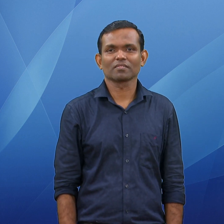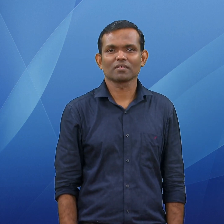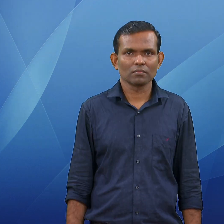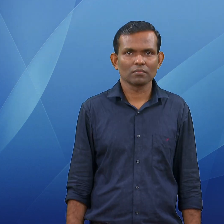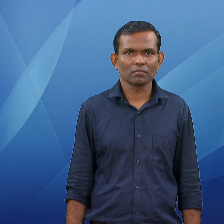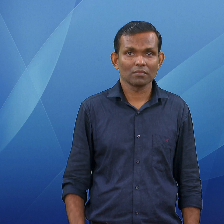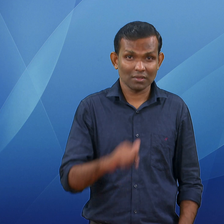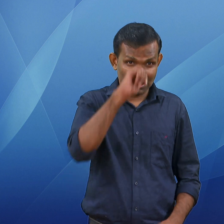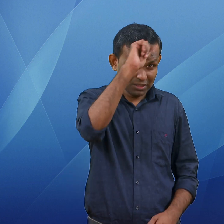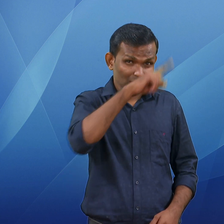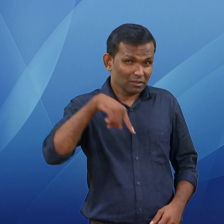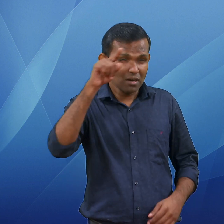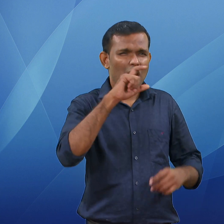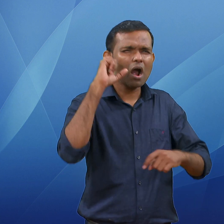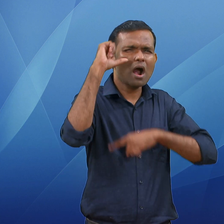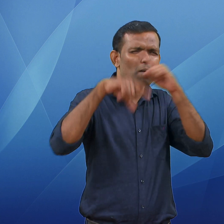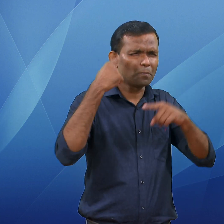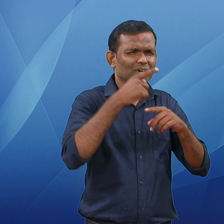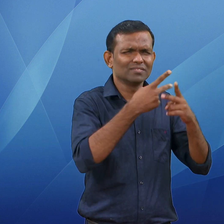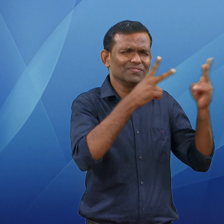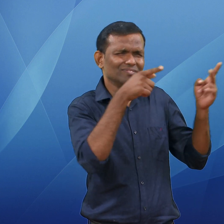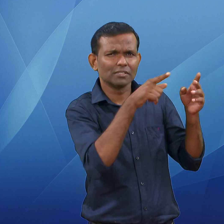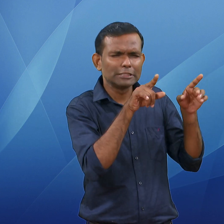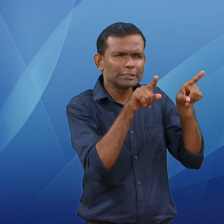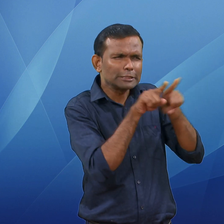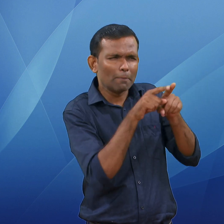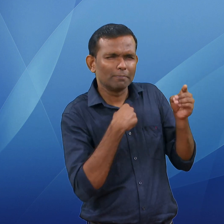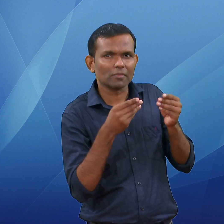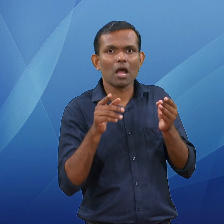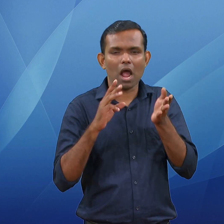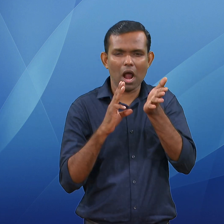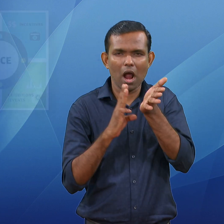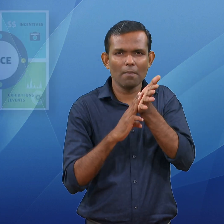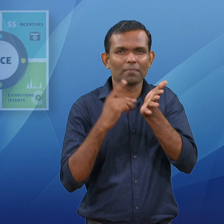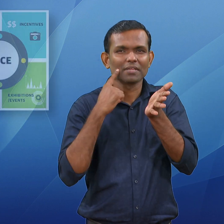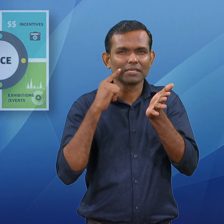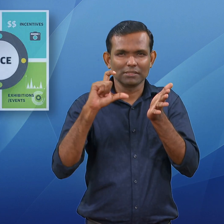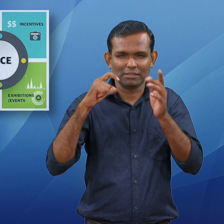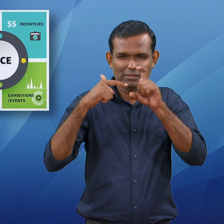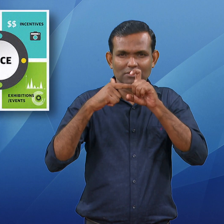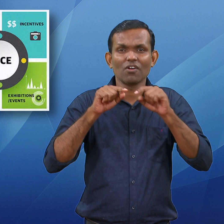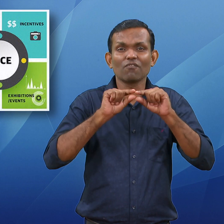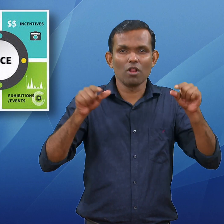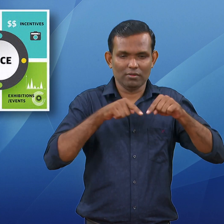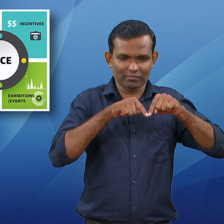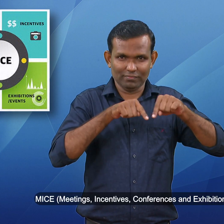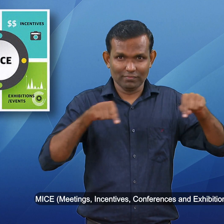India would host an industry roundtable on developing the country as a MICE meetings, incentives, conferences